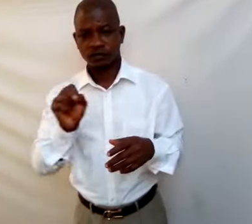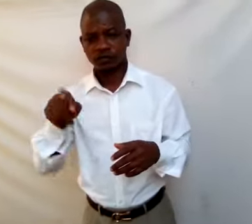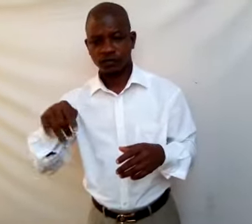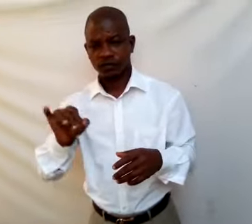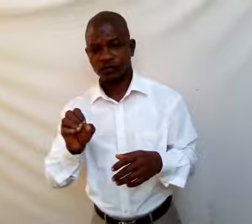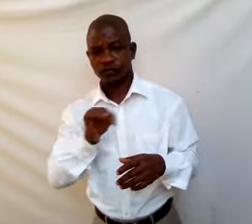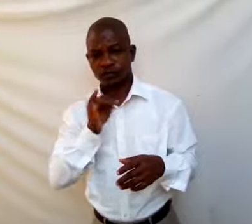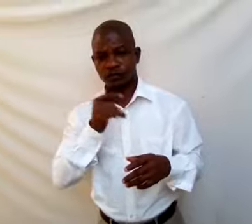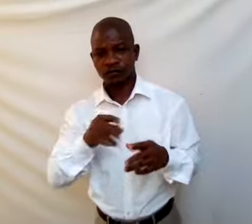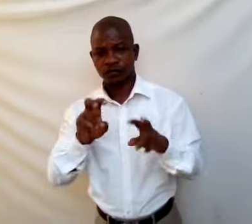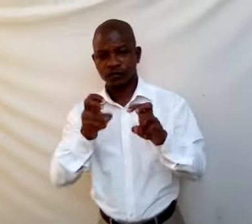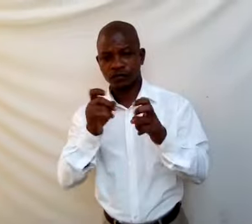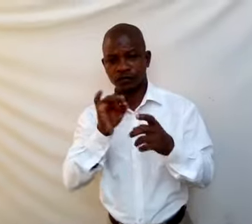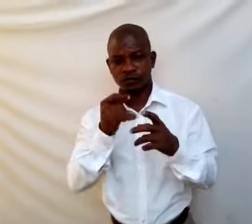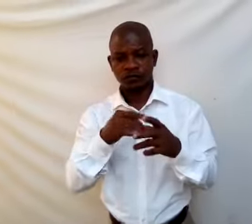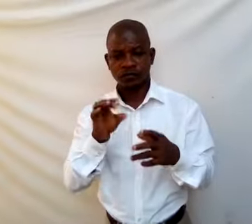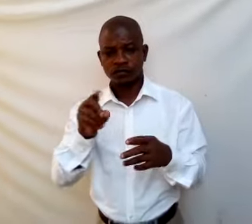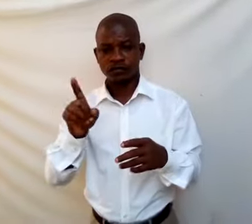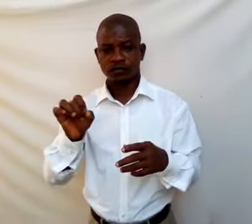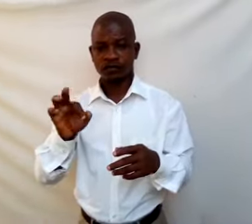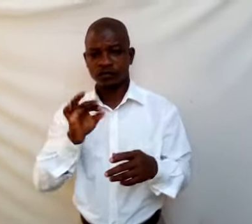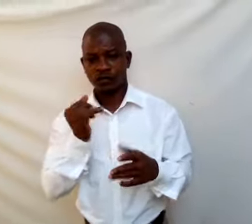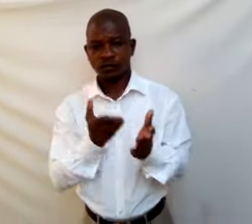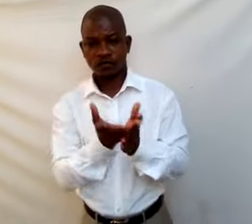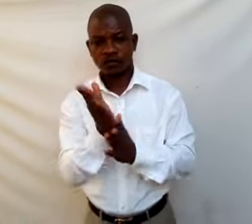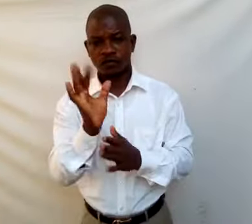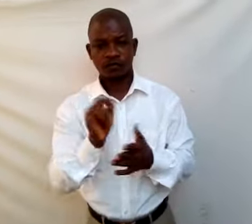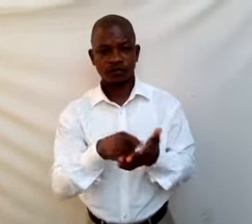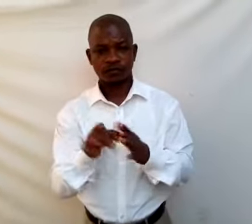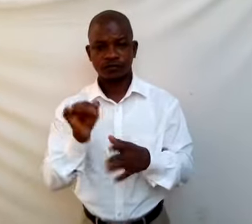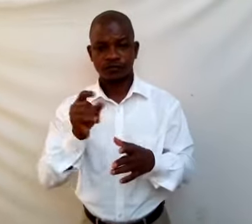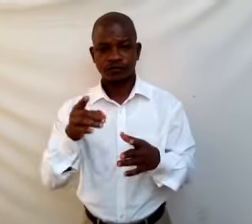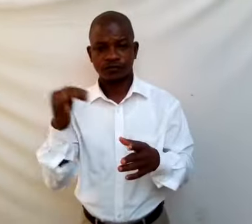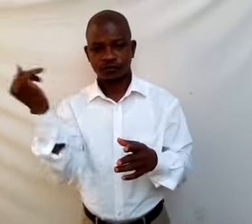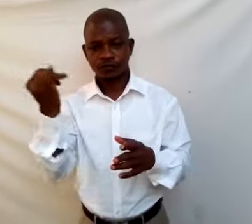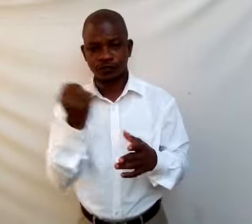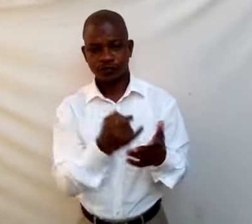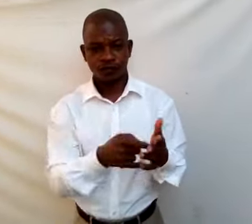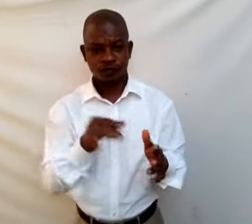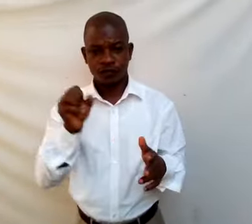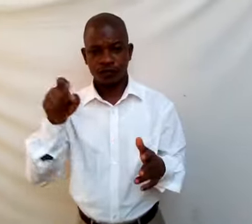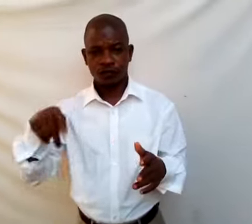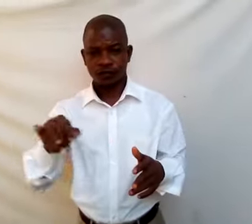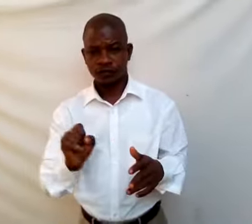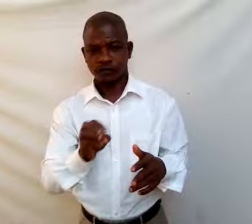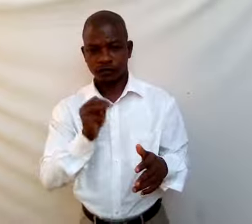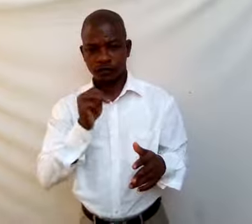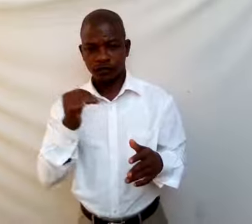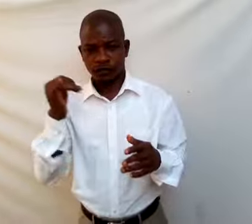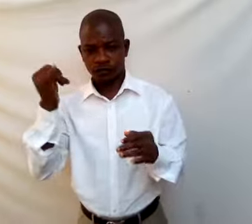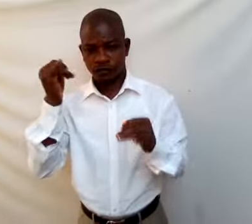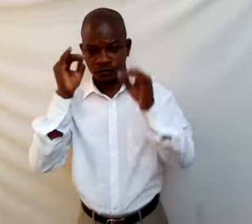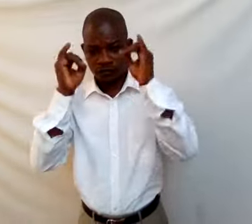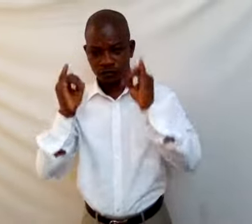title drawn specimens correctly, draw specimens instructed according to specification,